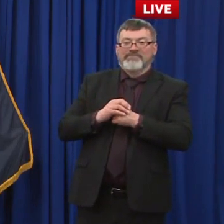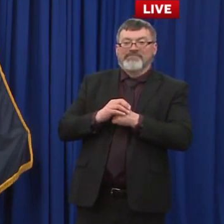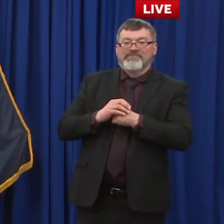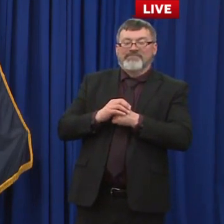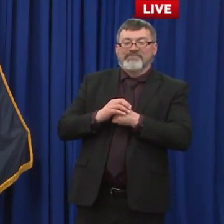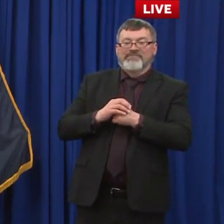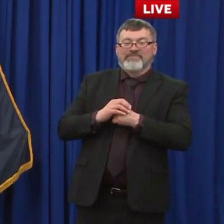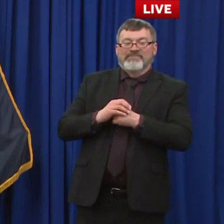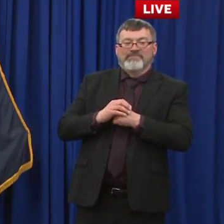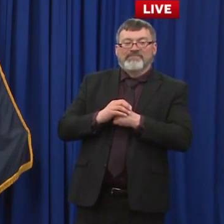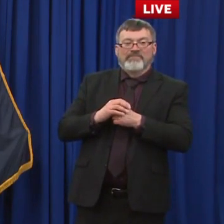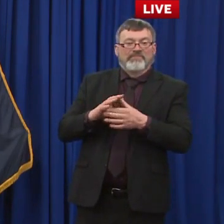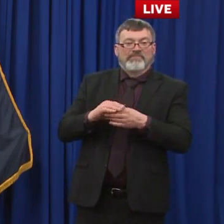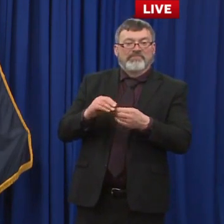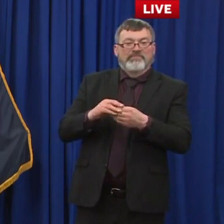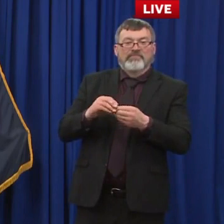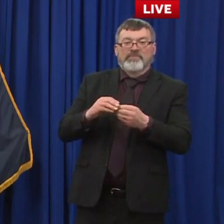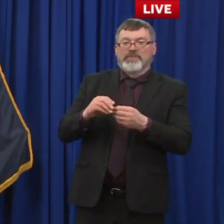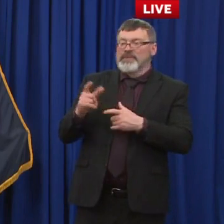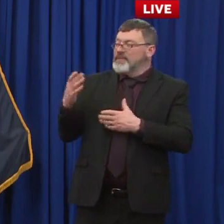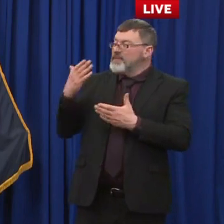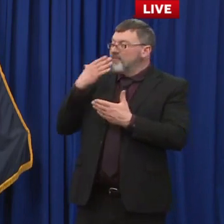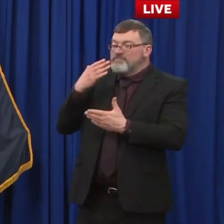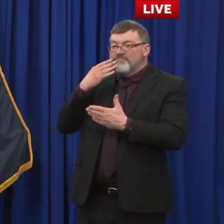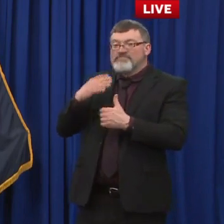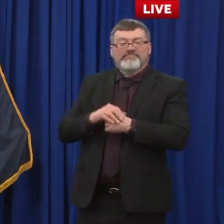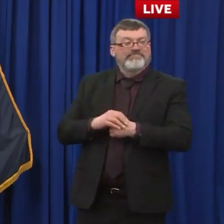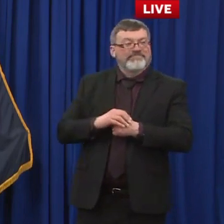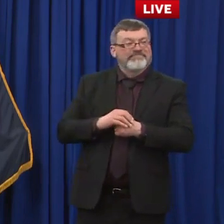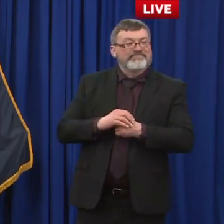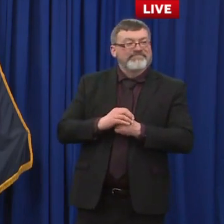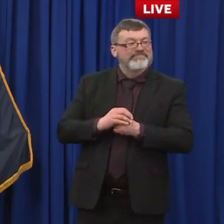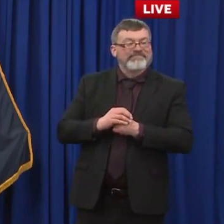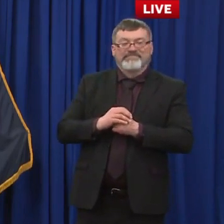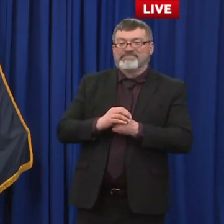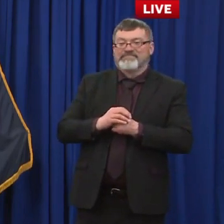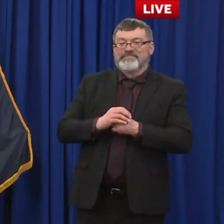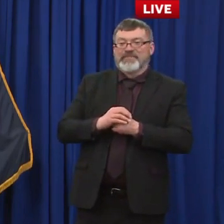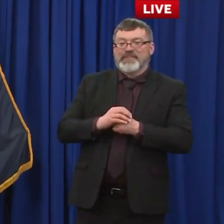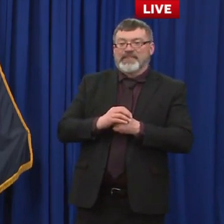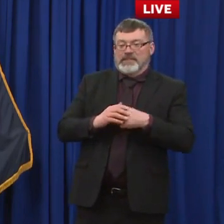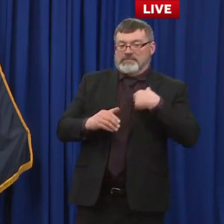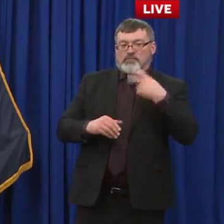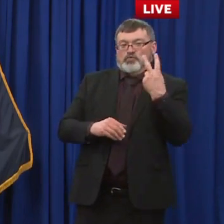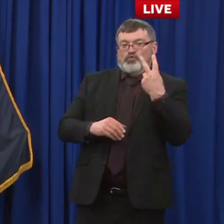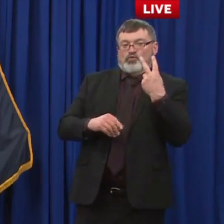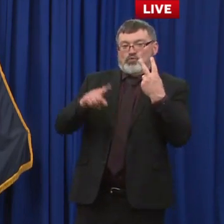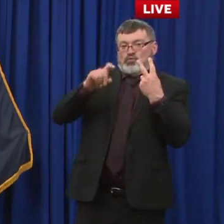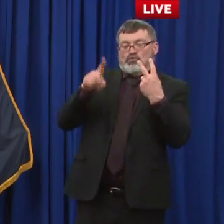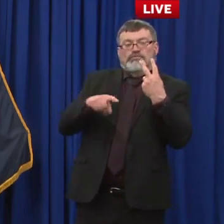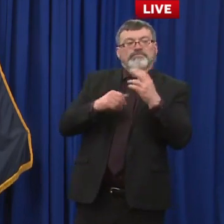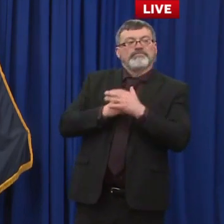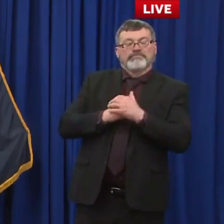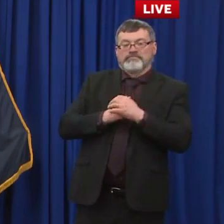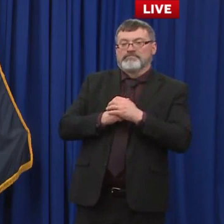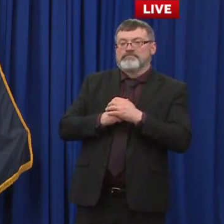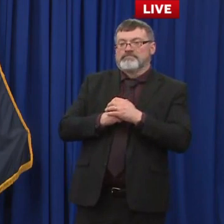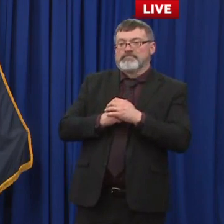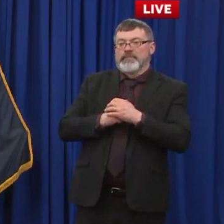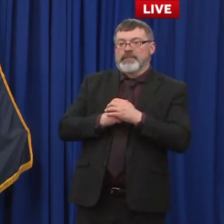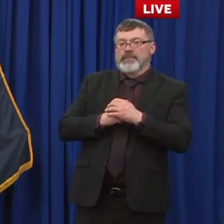great thank you for today um so first one is um according to the data provided by